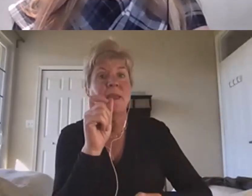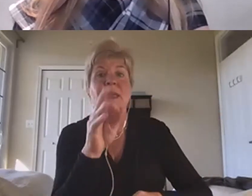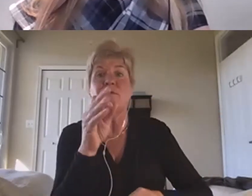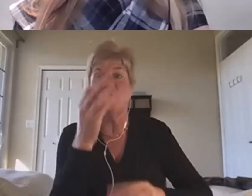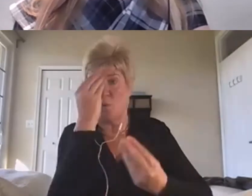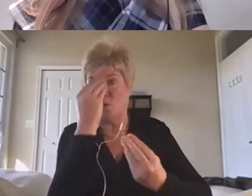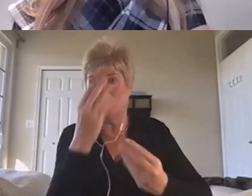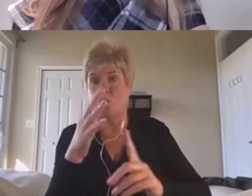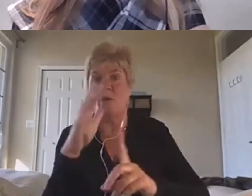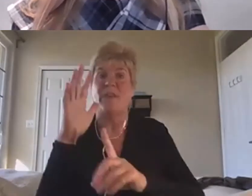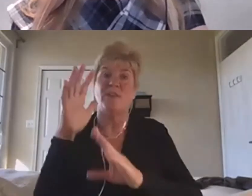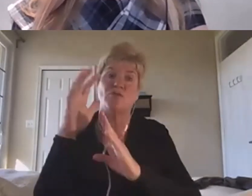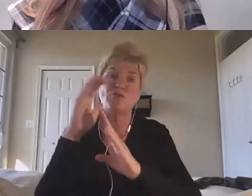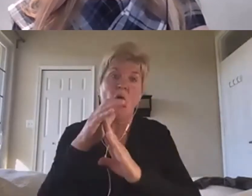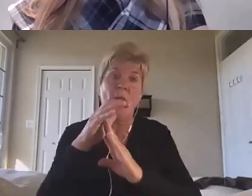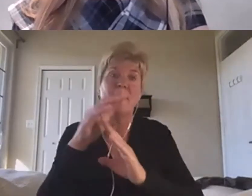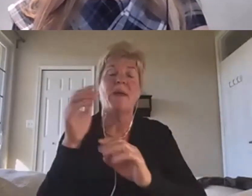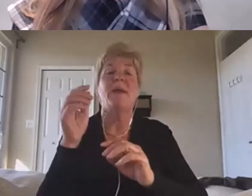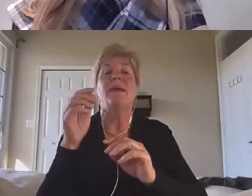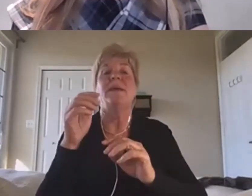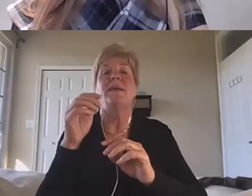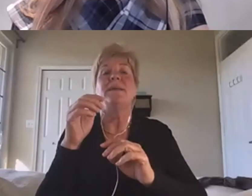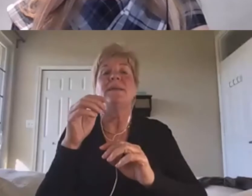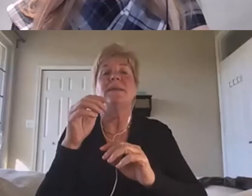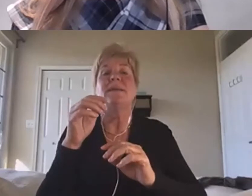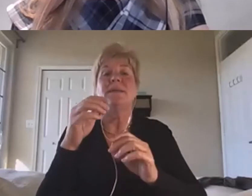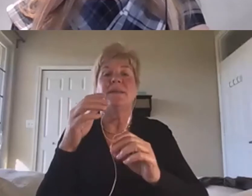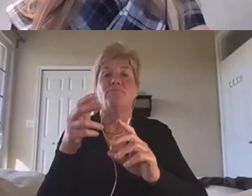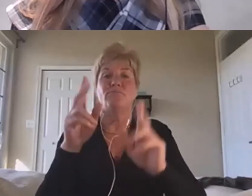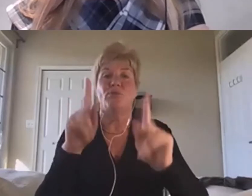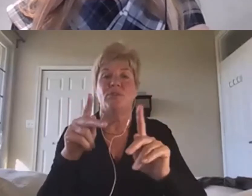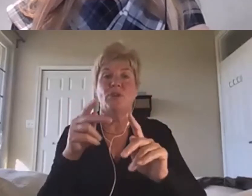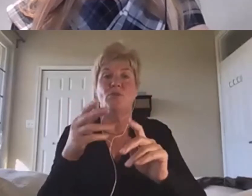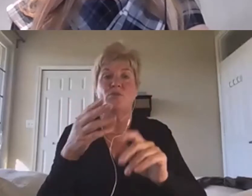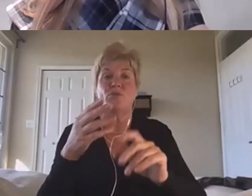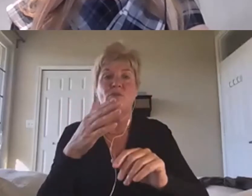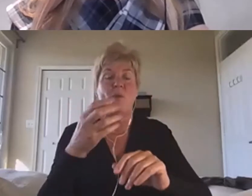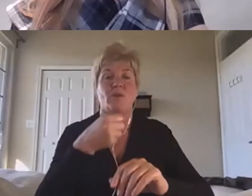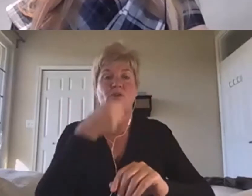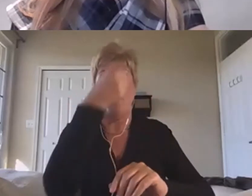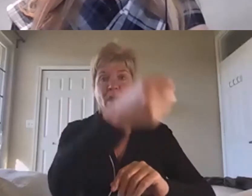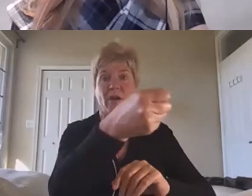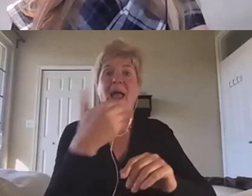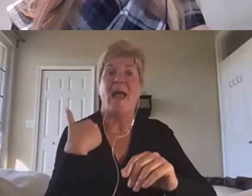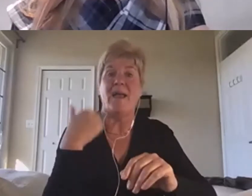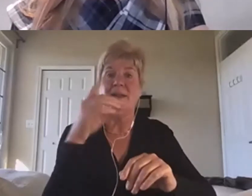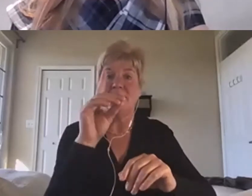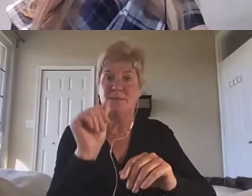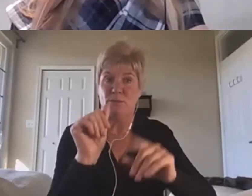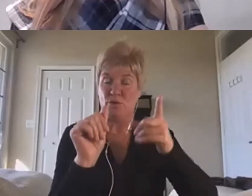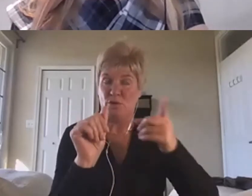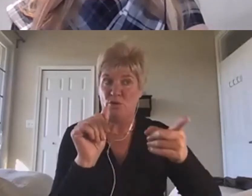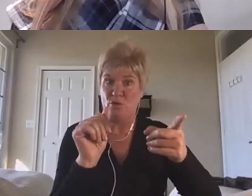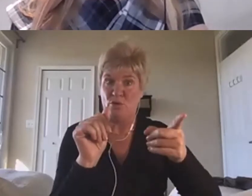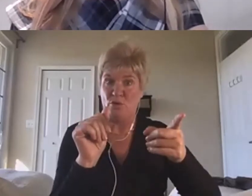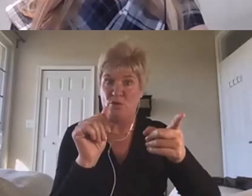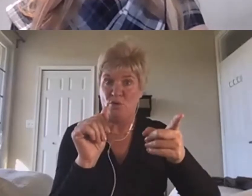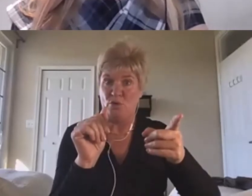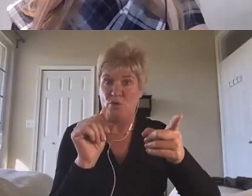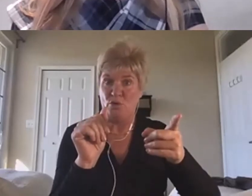candidate that they had a disability, how many of you would use that fact to connect with that